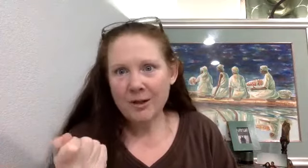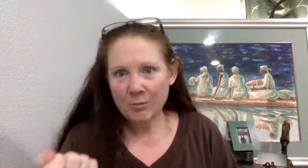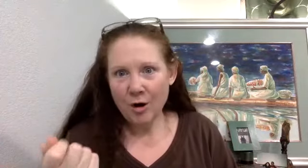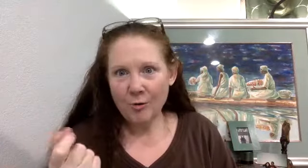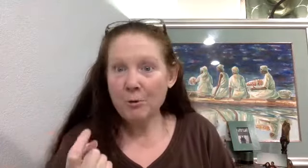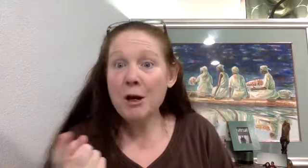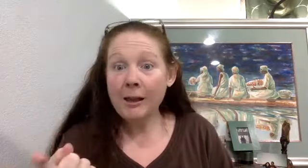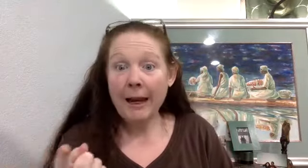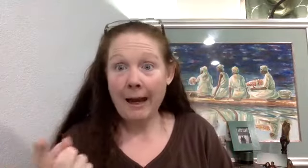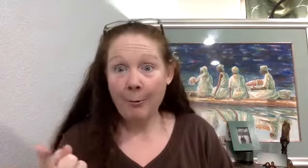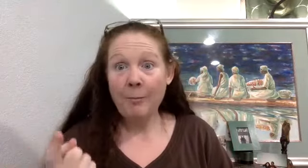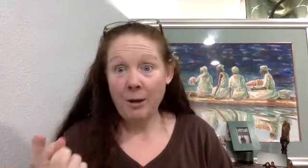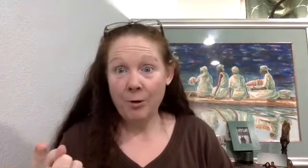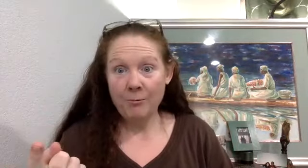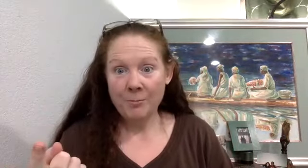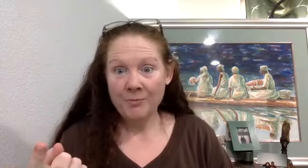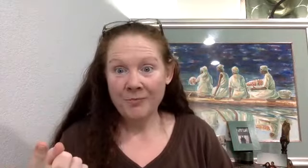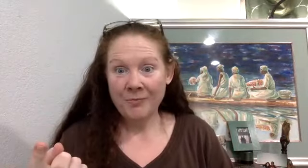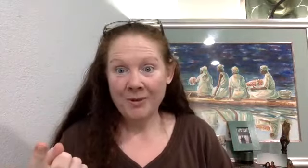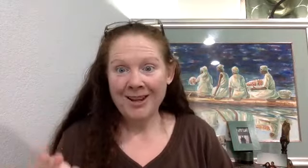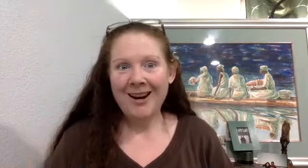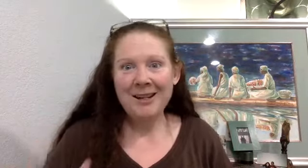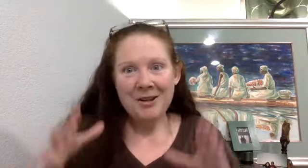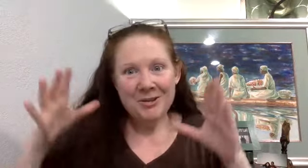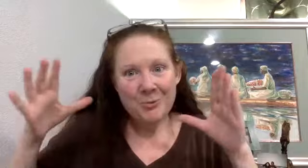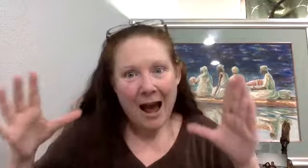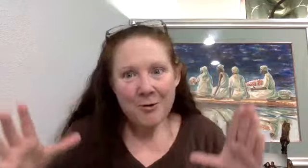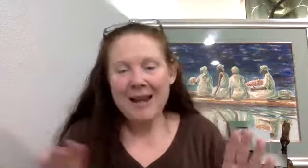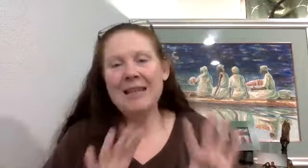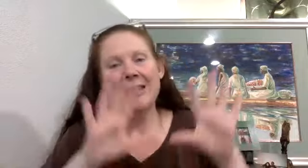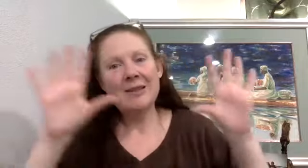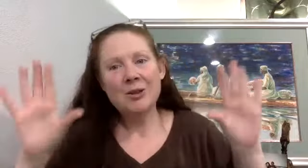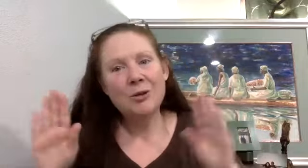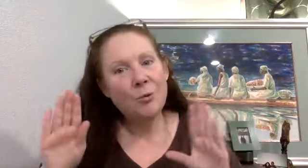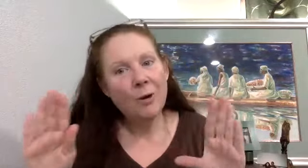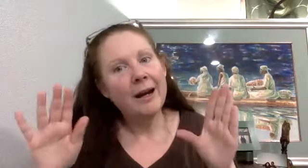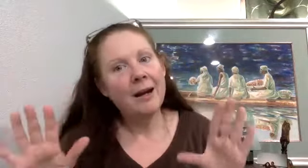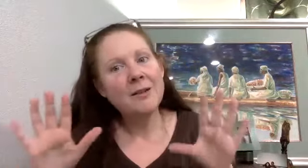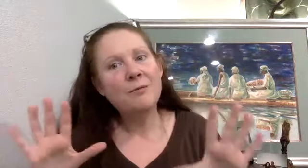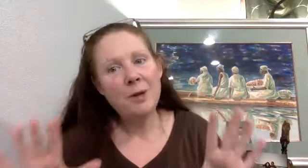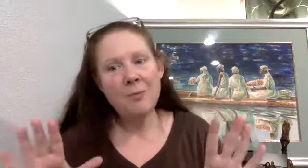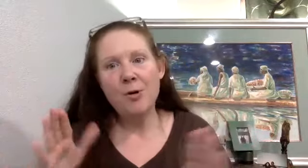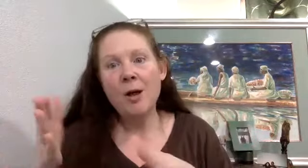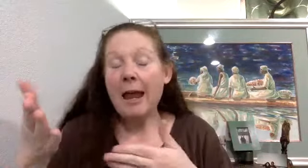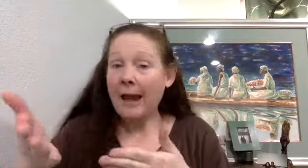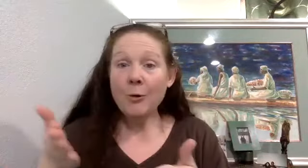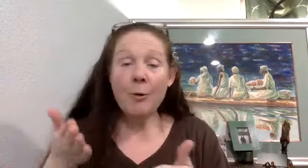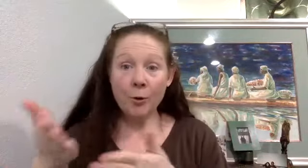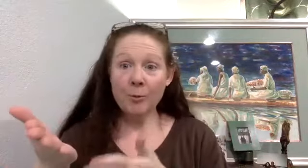smart, really caring people, right? How do I get this to the right kinds of people? And how do I work with